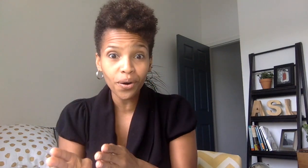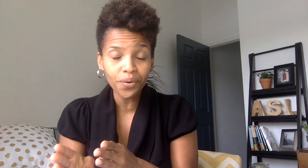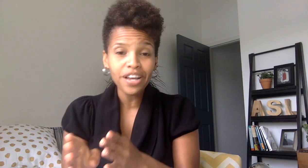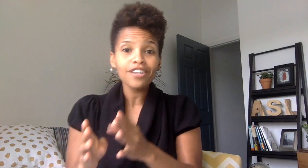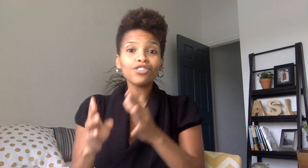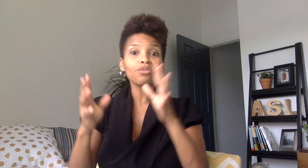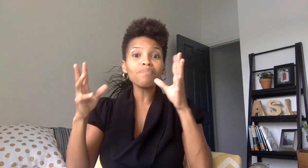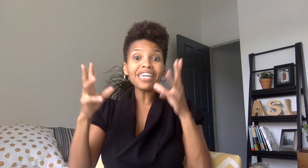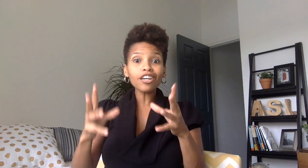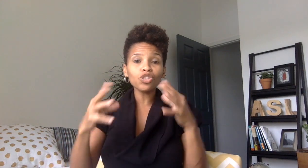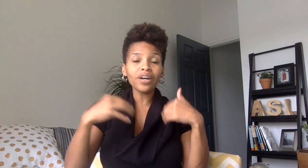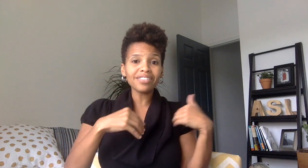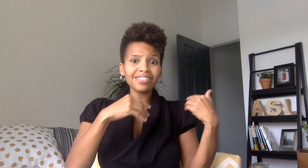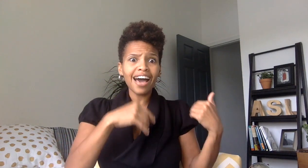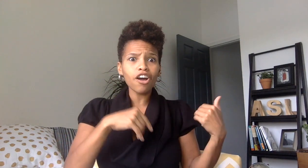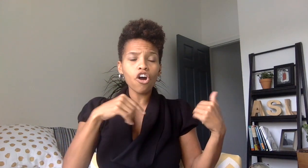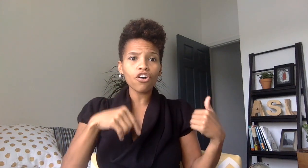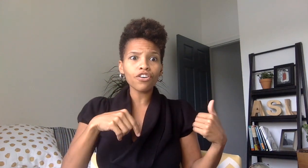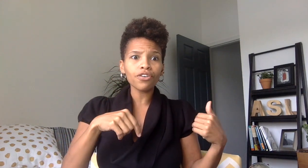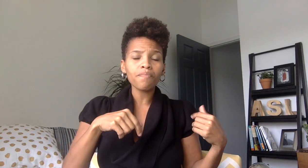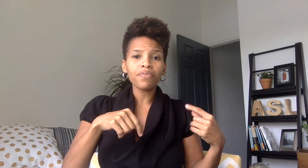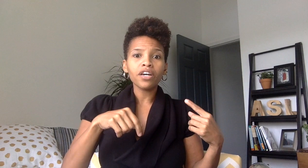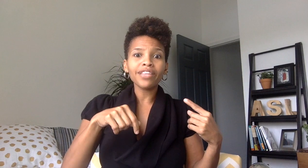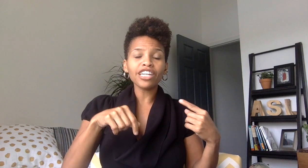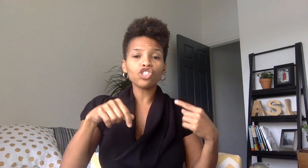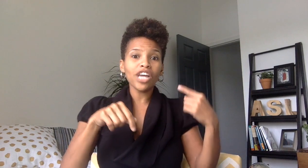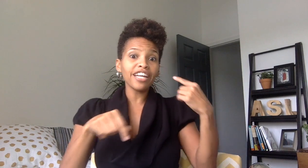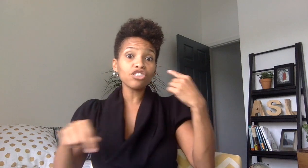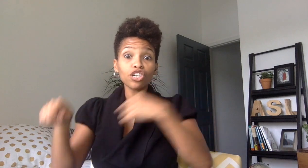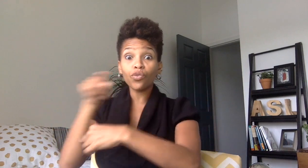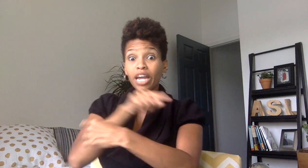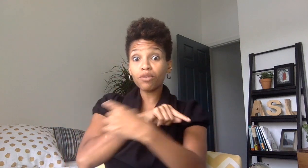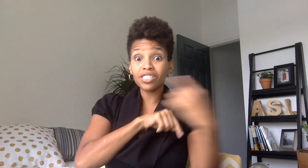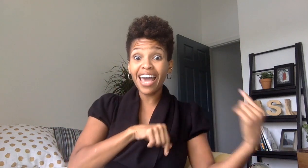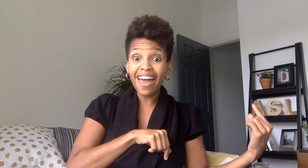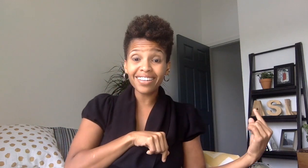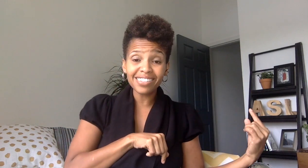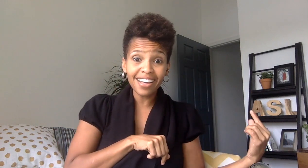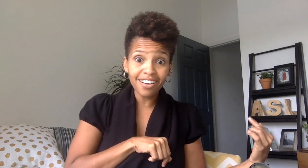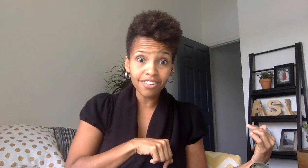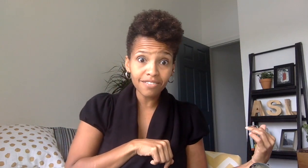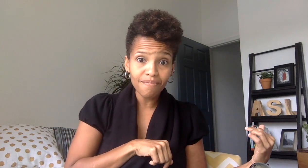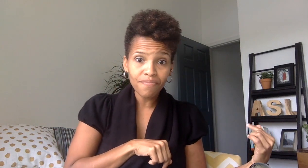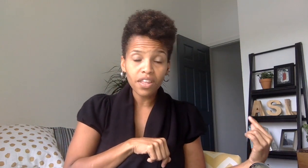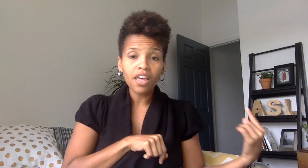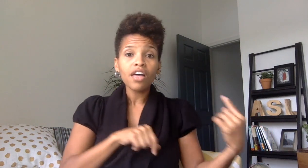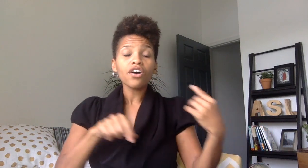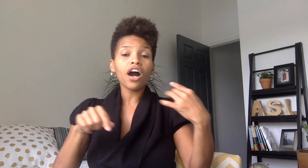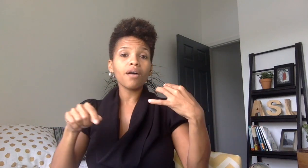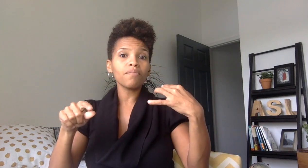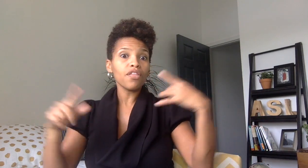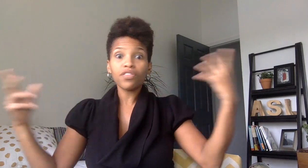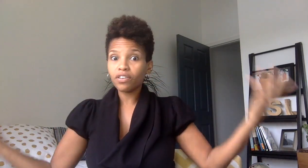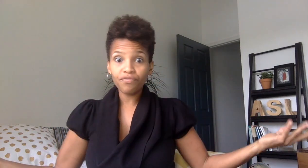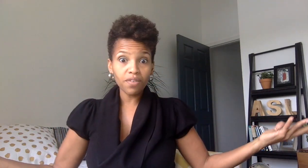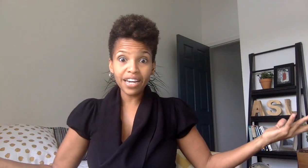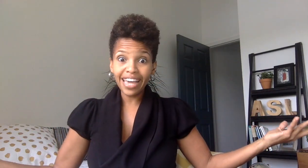so making choices that are that change the grammar to asl um again